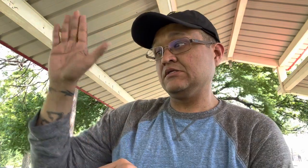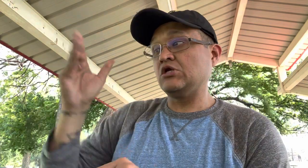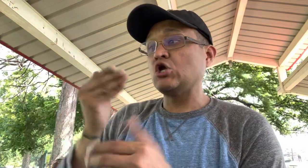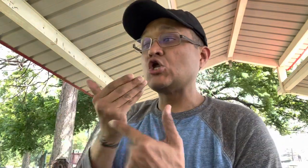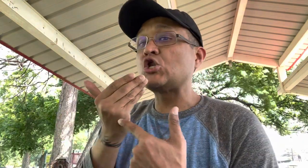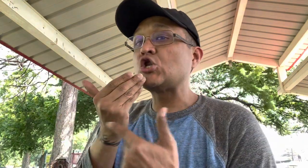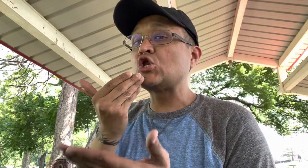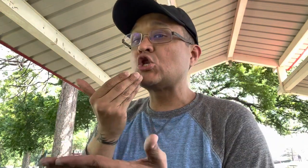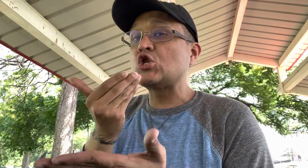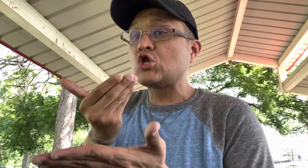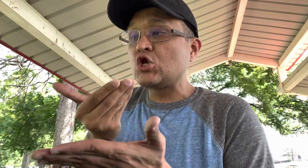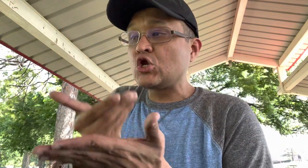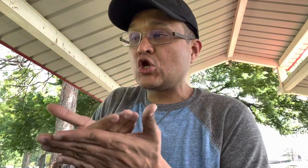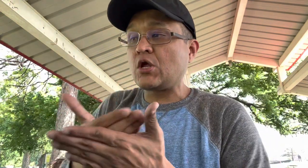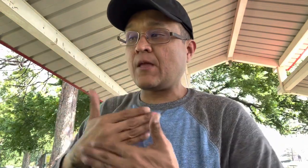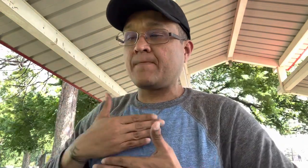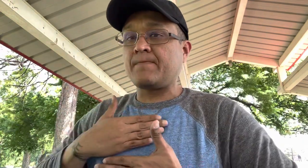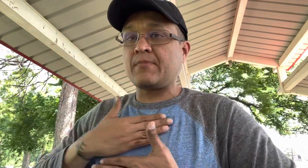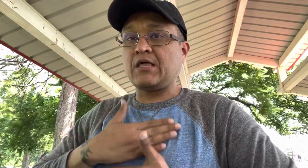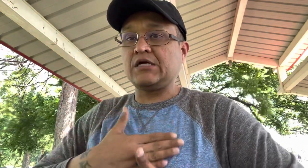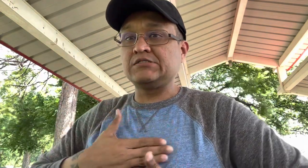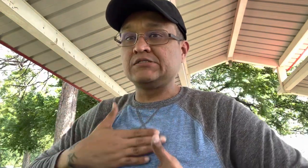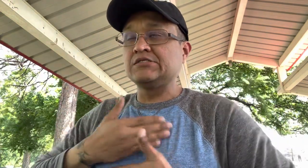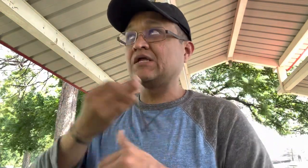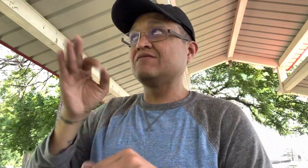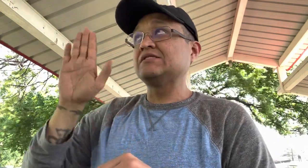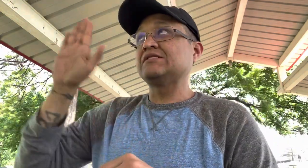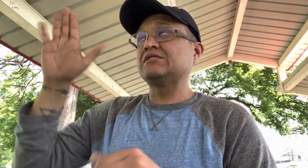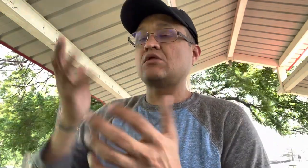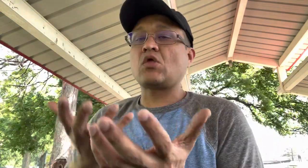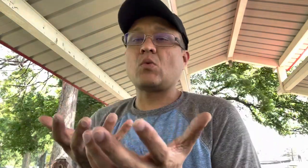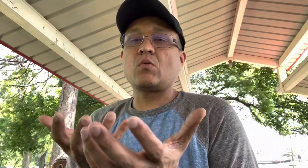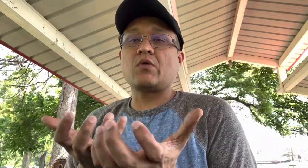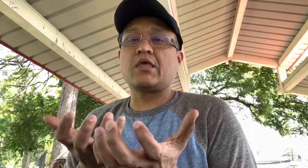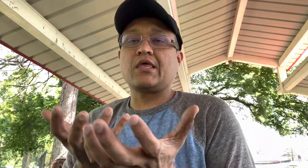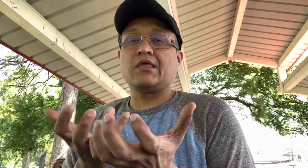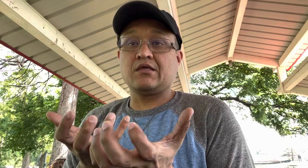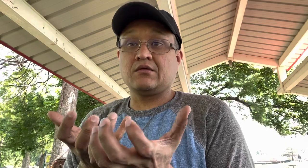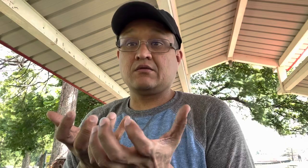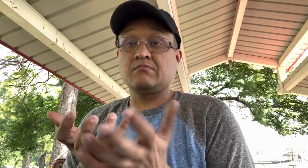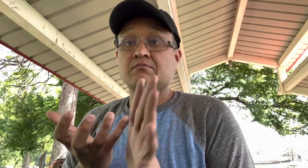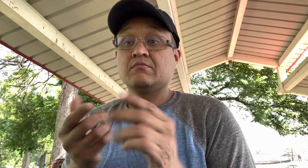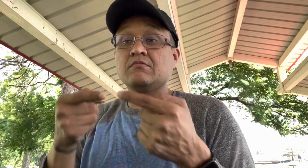that is his good pleasure it's what he wants